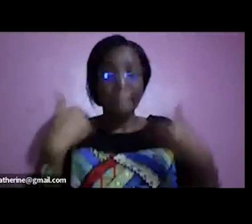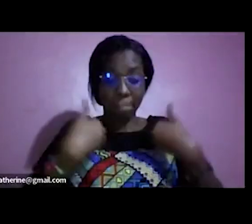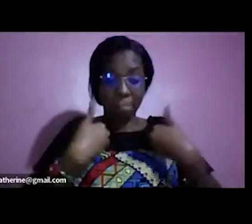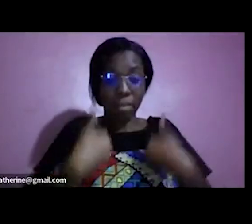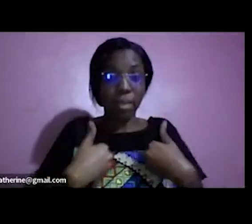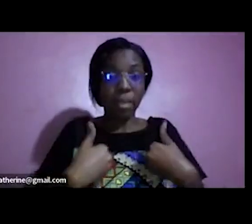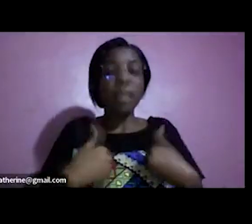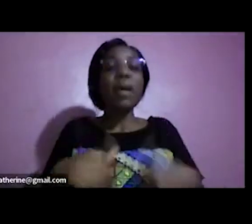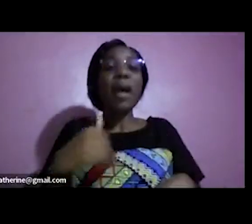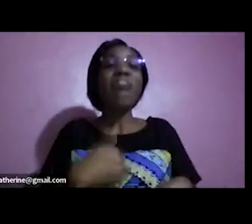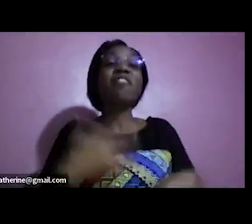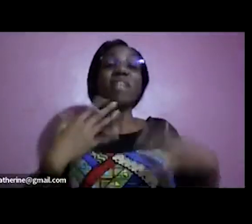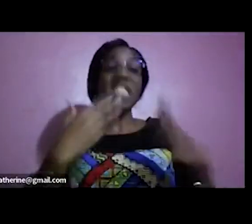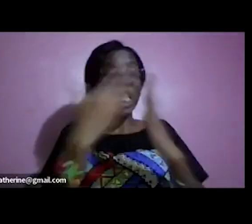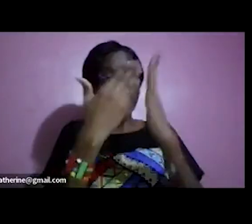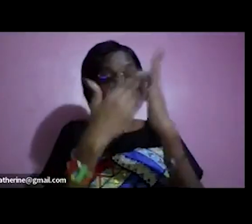who i should bury